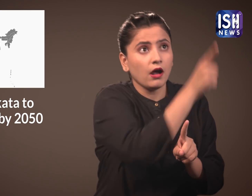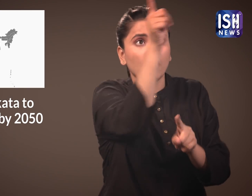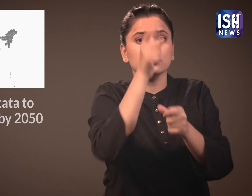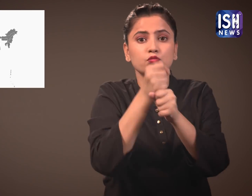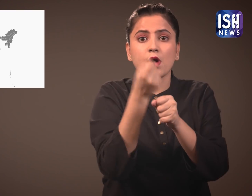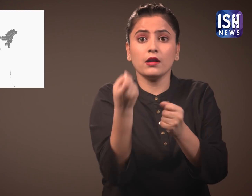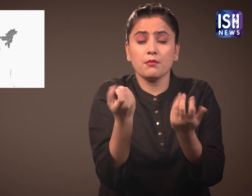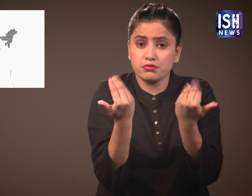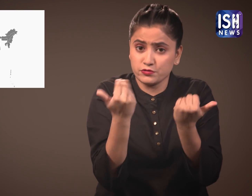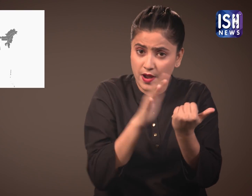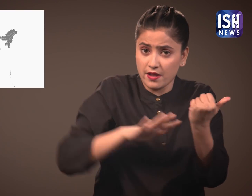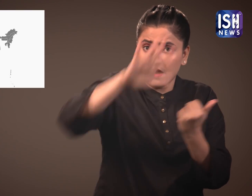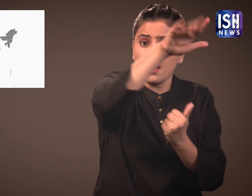Gujarat is also at risk.